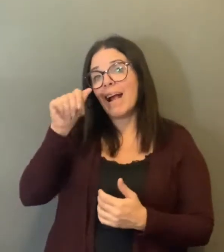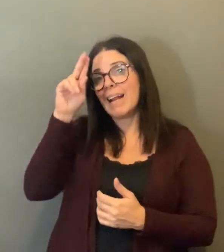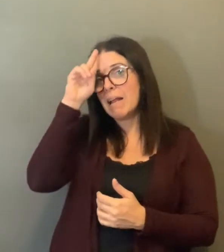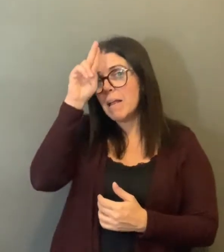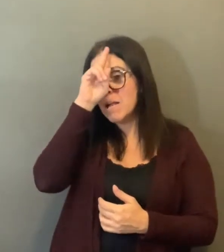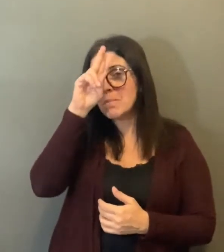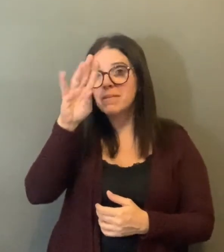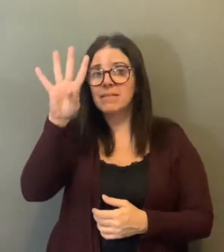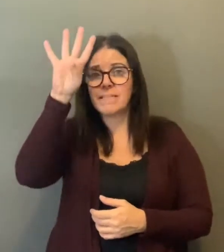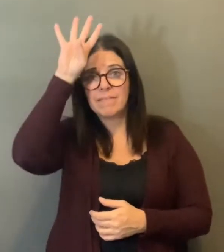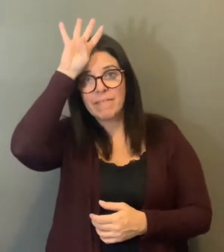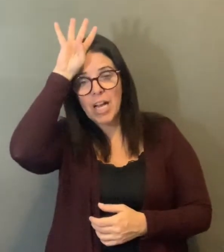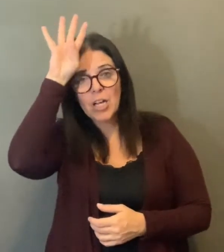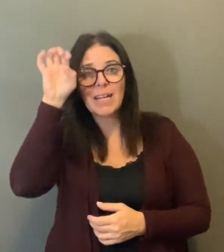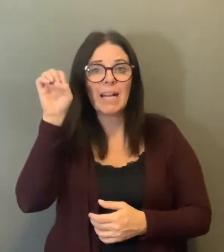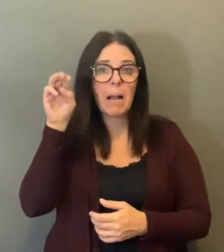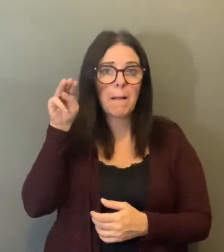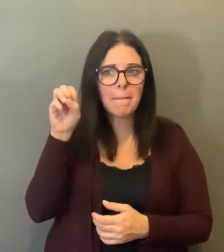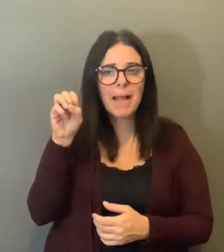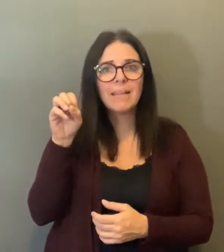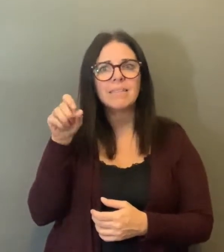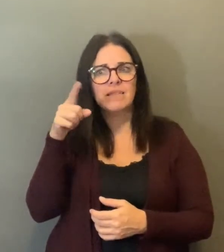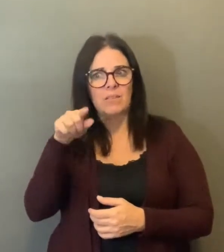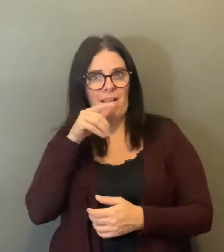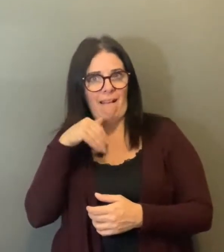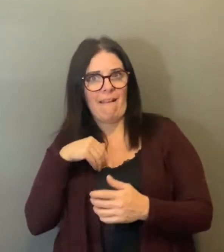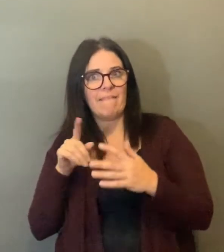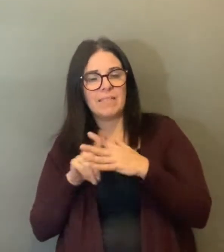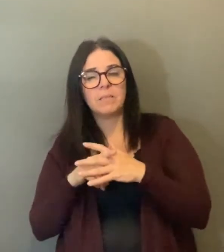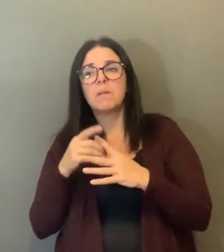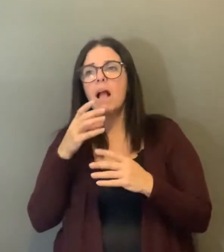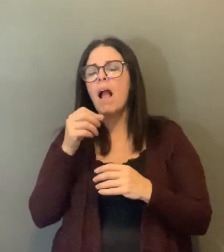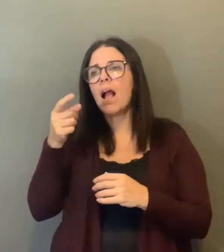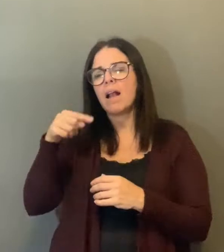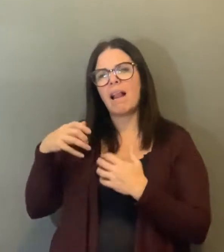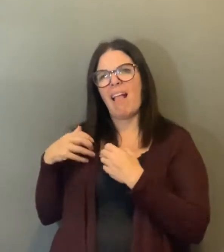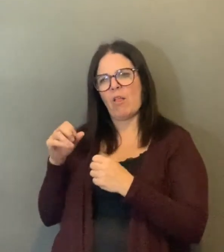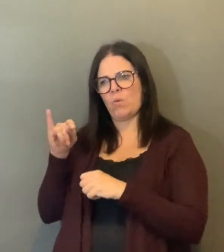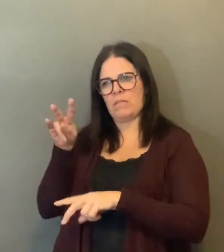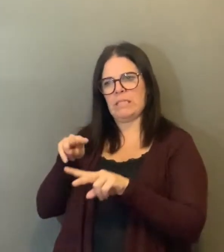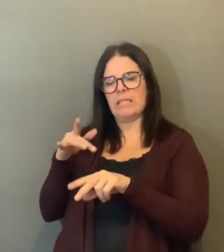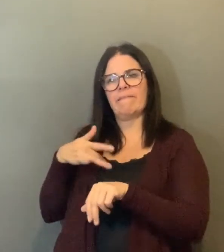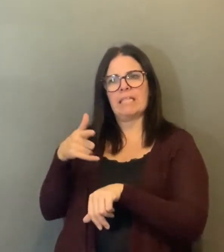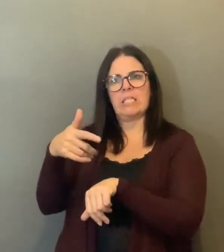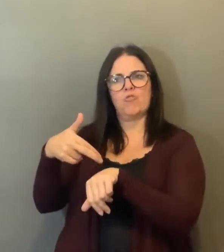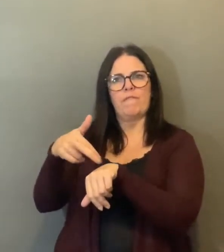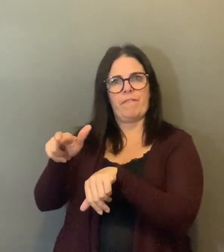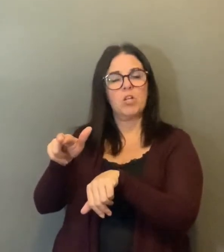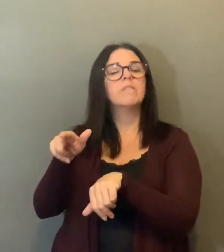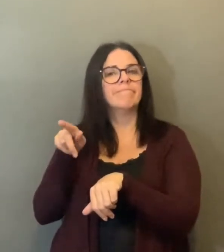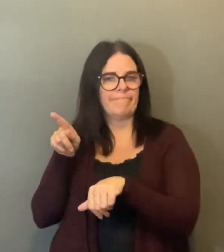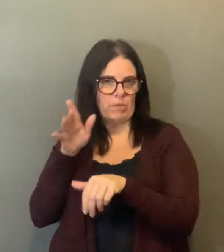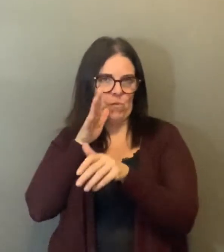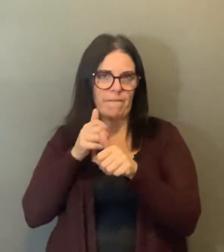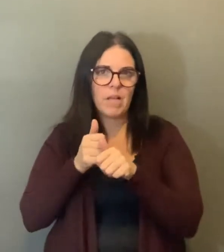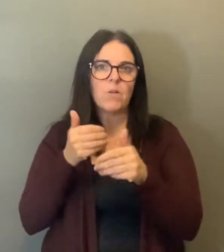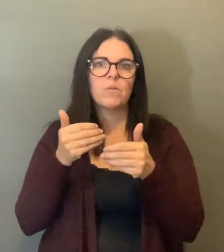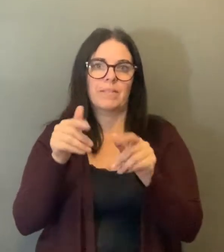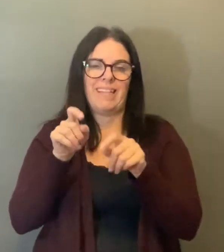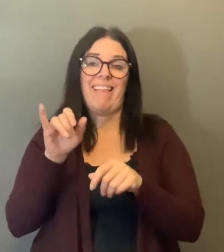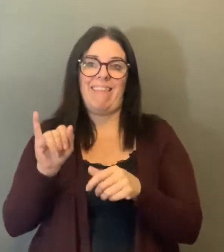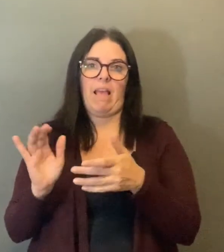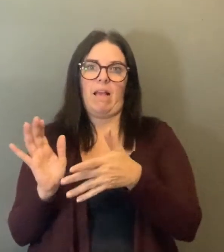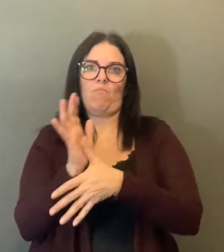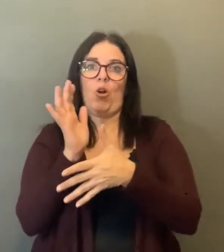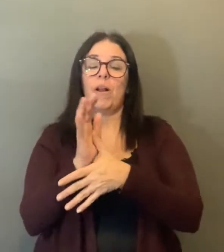cough and difficulty breathing. However other symptoms may be present such as being extremely tired, falling,